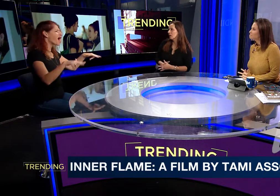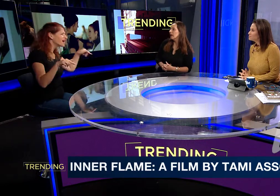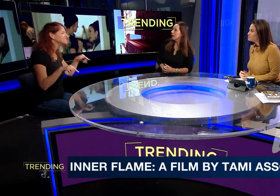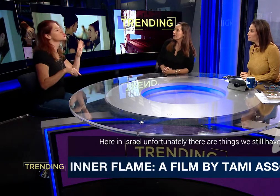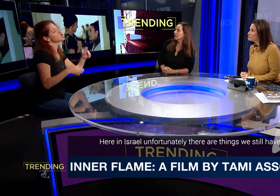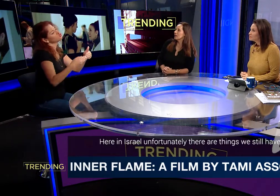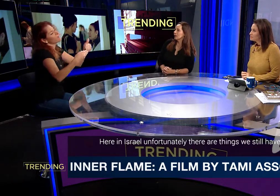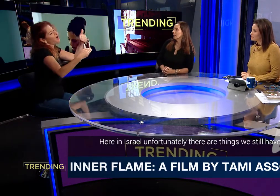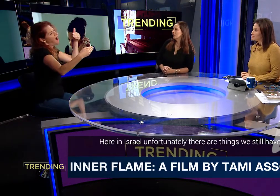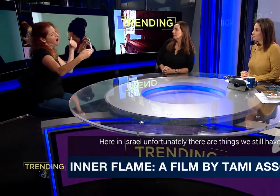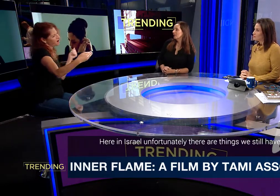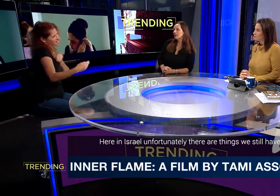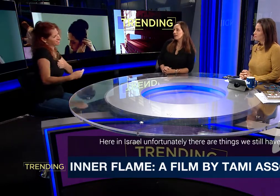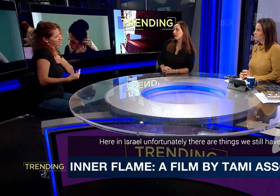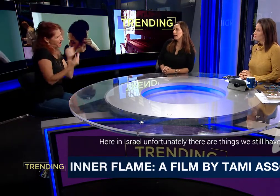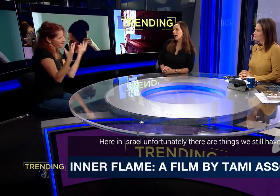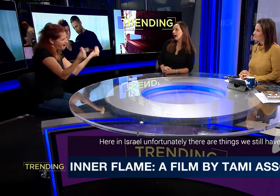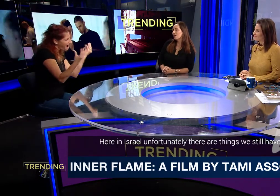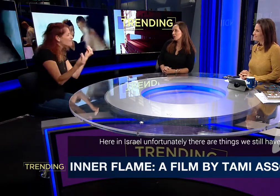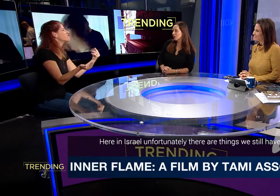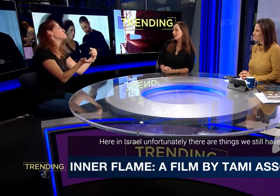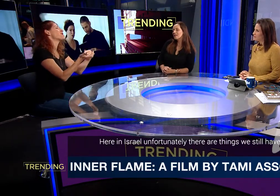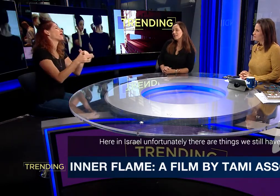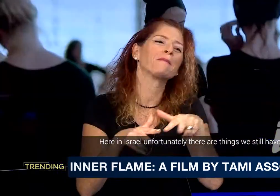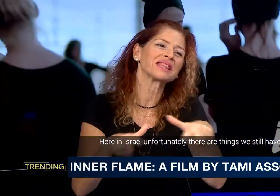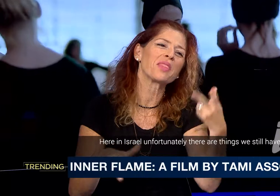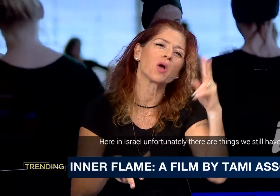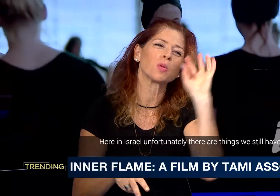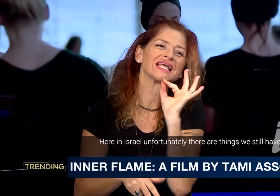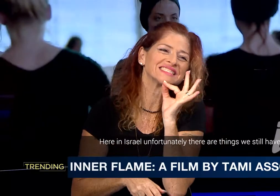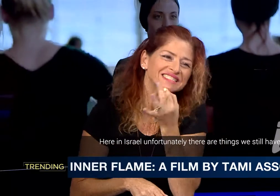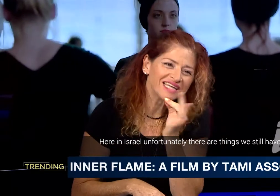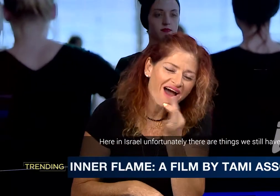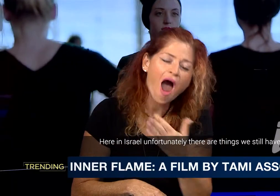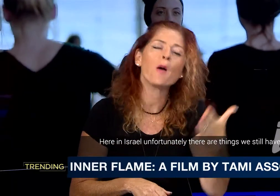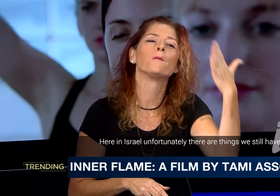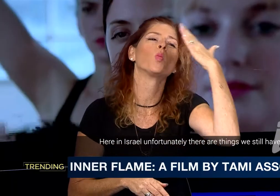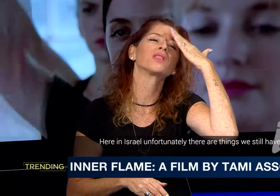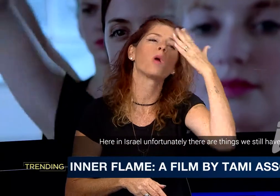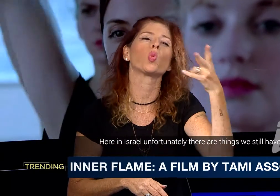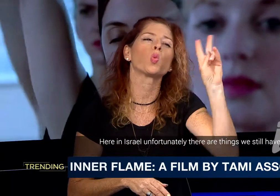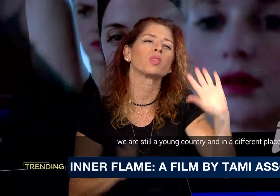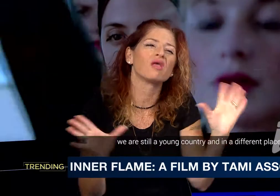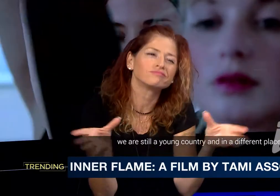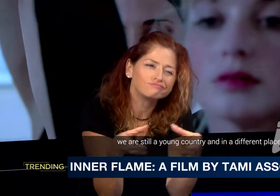Here in Israel, there is, unfortunately, there's still things that we have to do. We're still a young country.